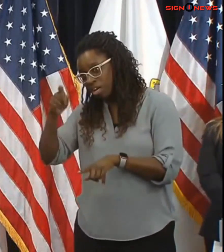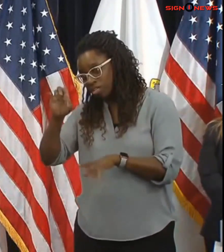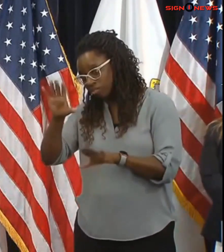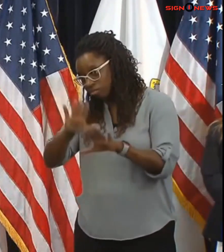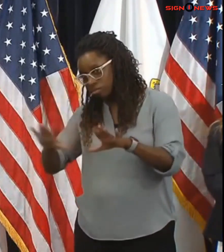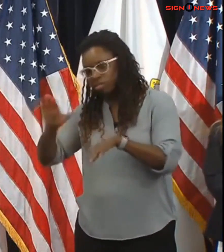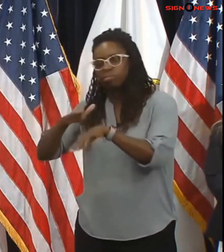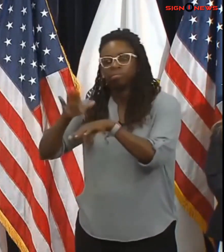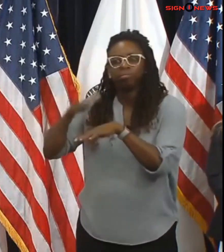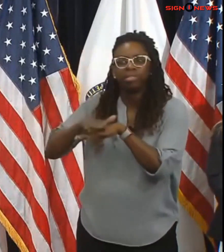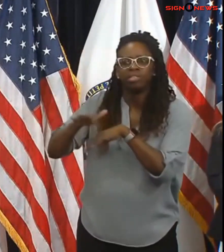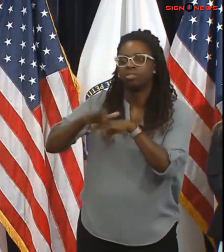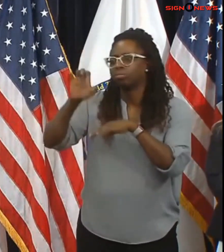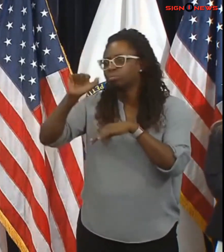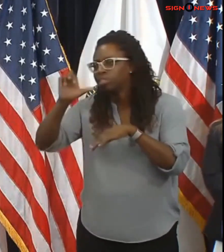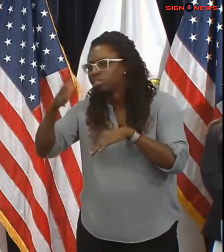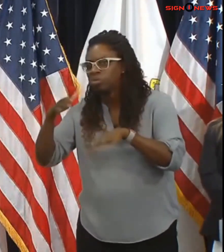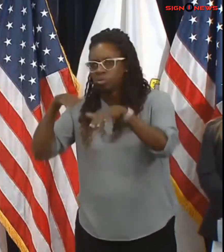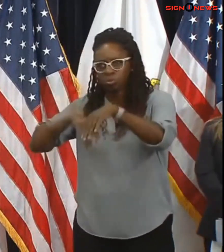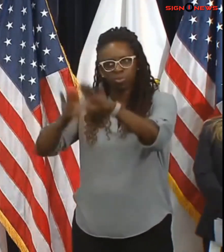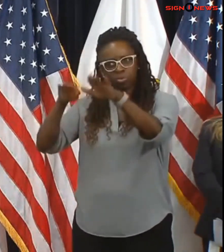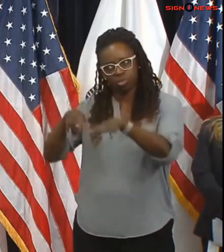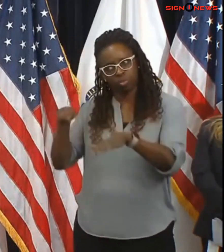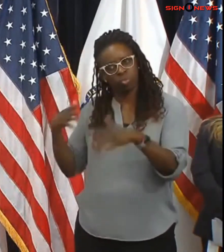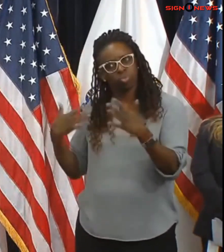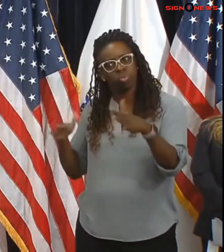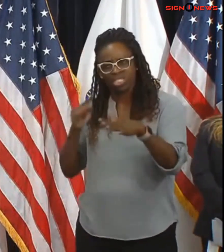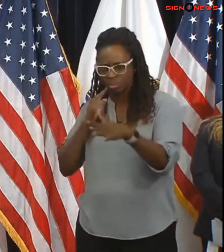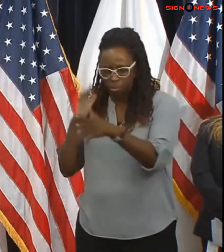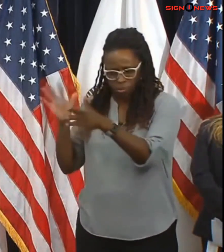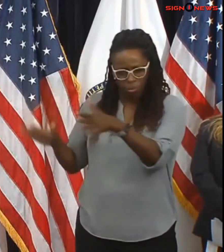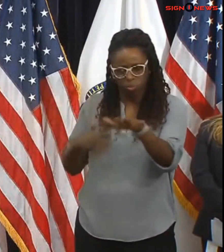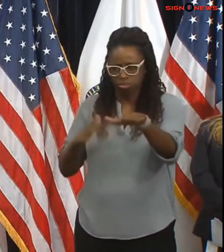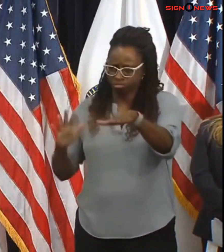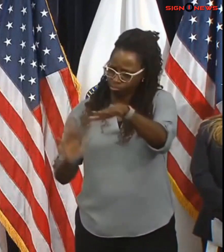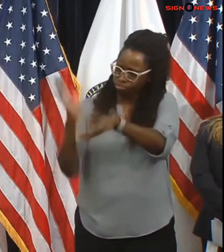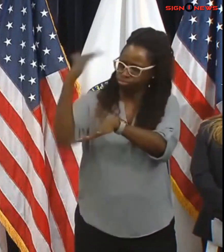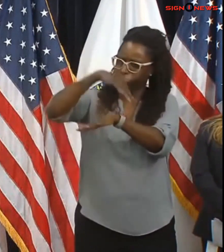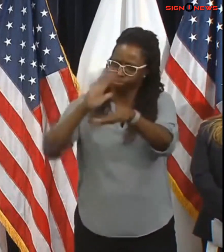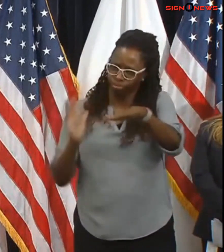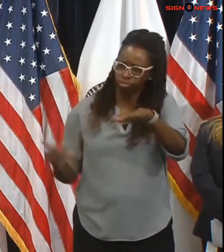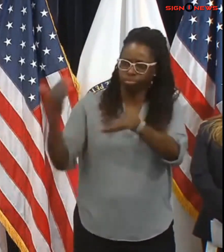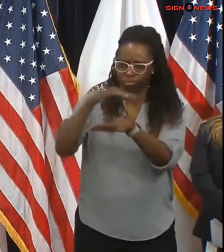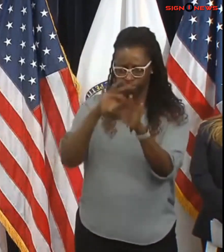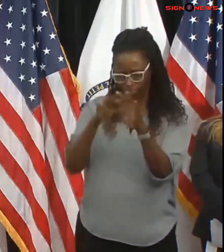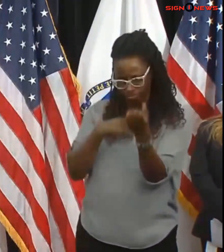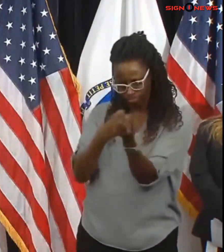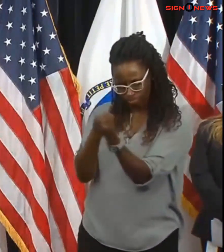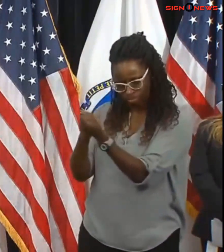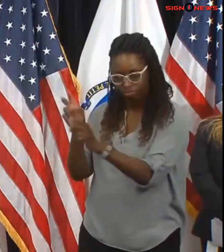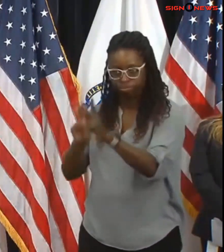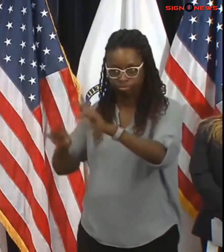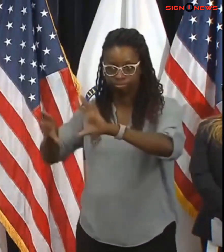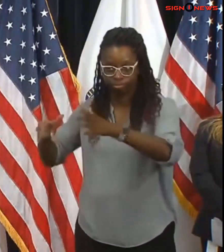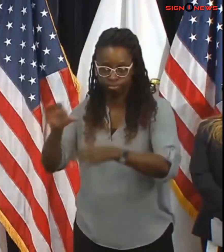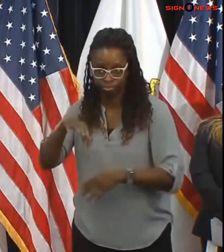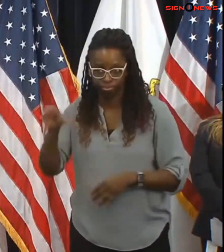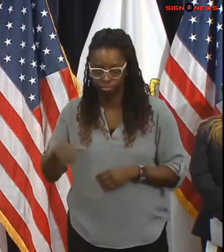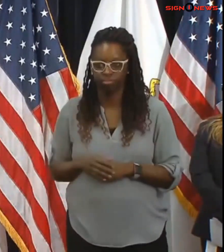stops to be able to move pretty aggressively to start to deal with those outages. The most important thing I can say there is they